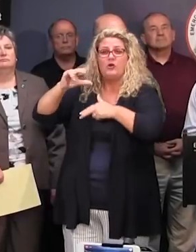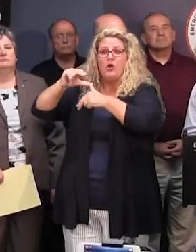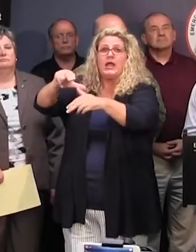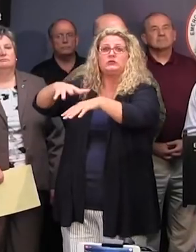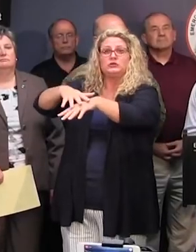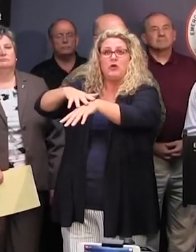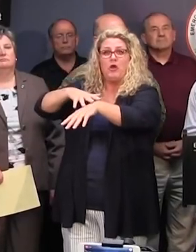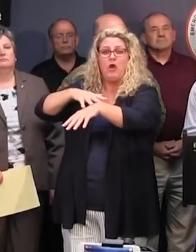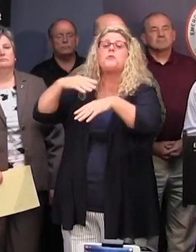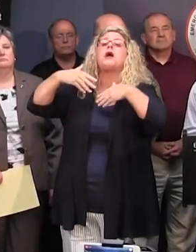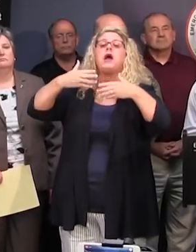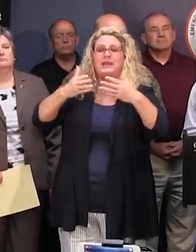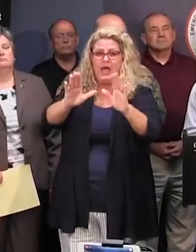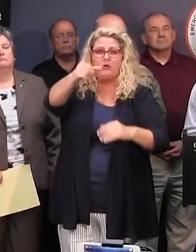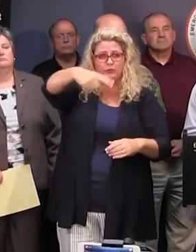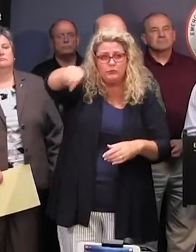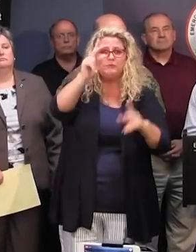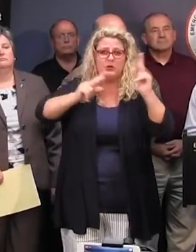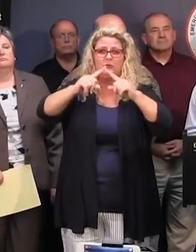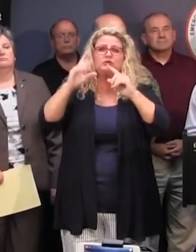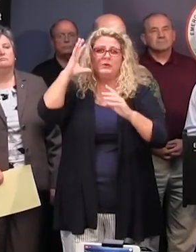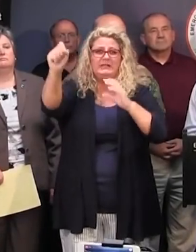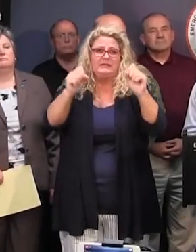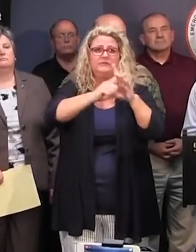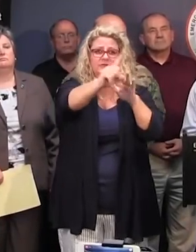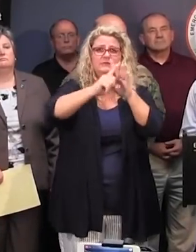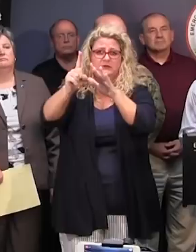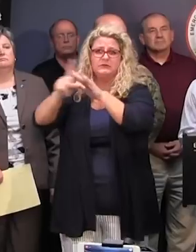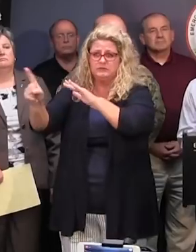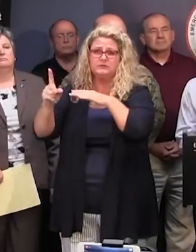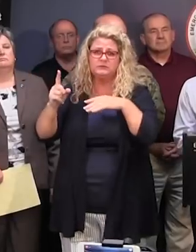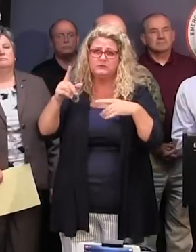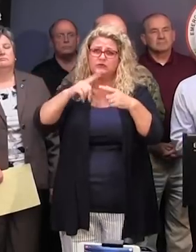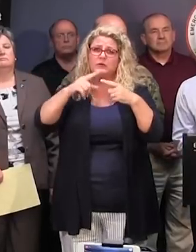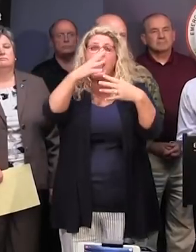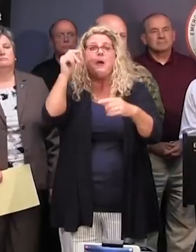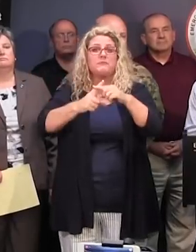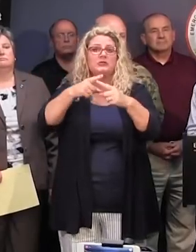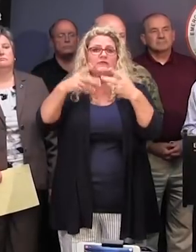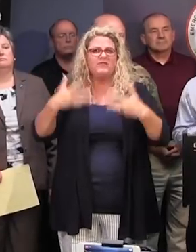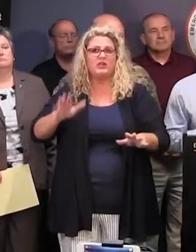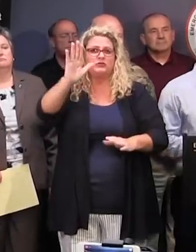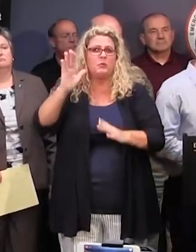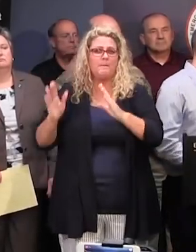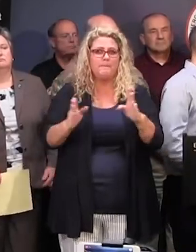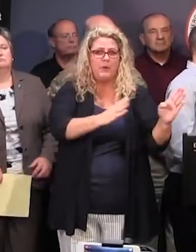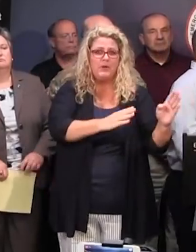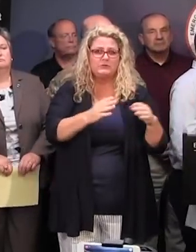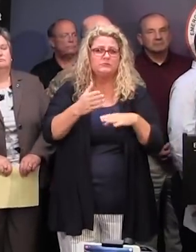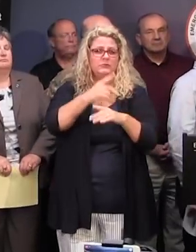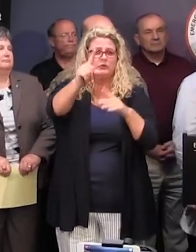in evacuation zones to leave and others across the state to complete their preparations. Thank you, Governor. Thank you.